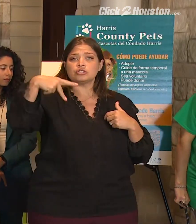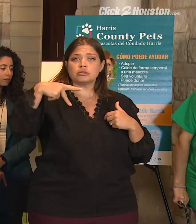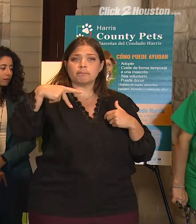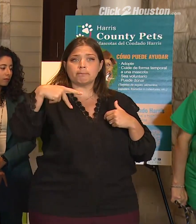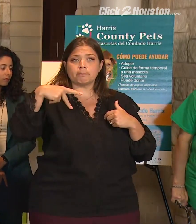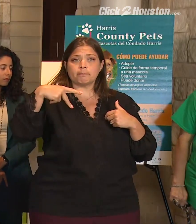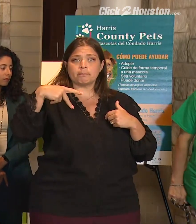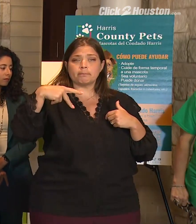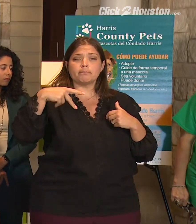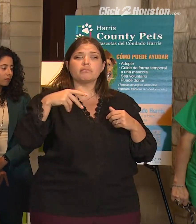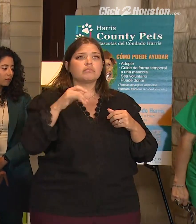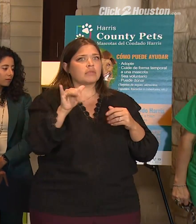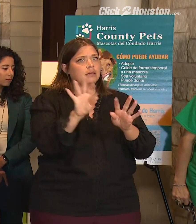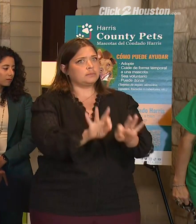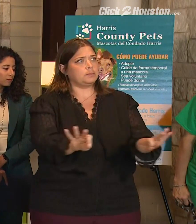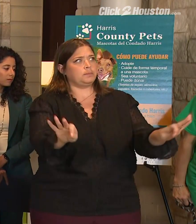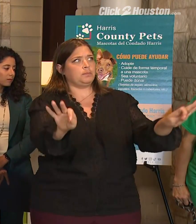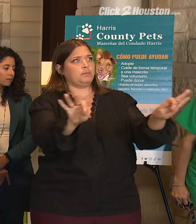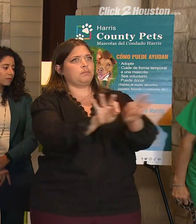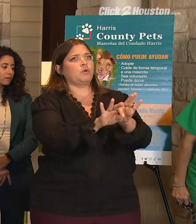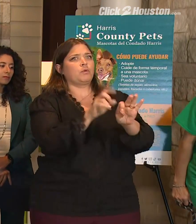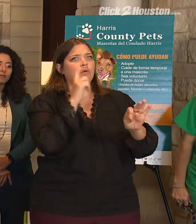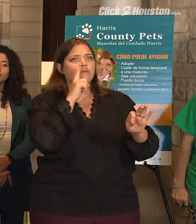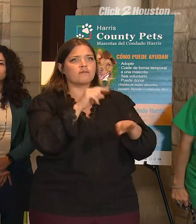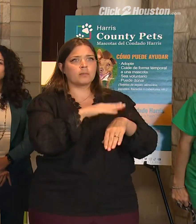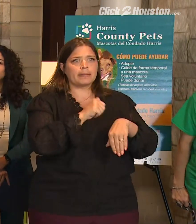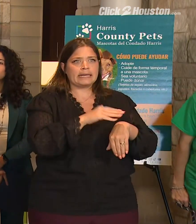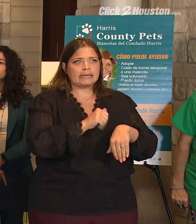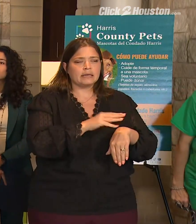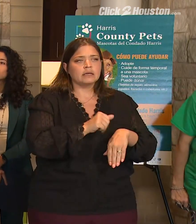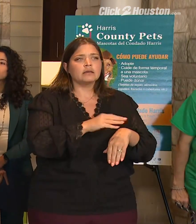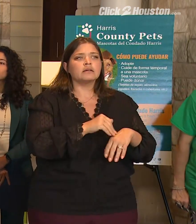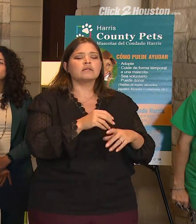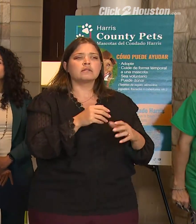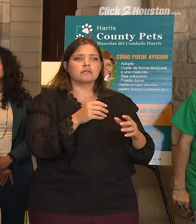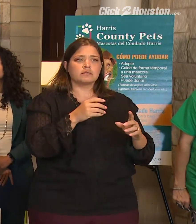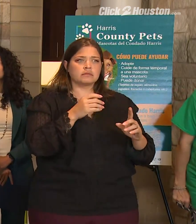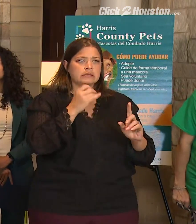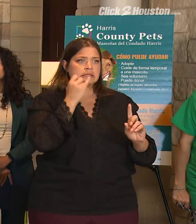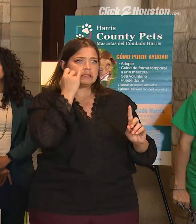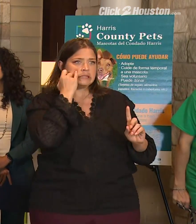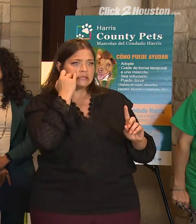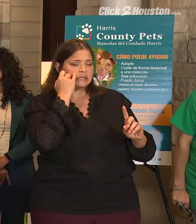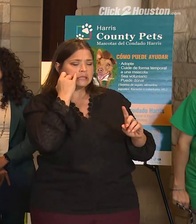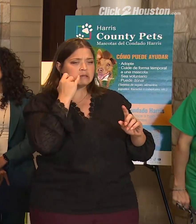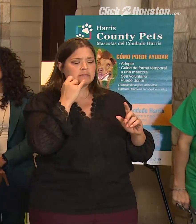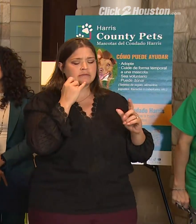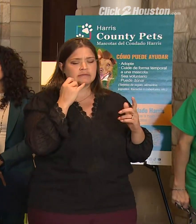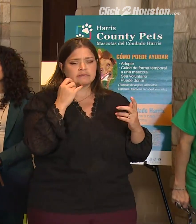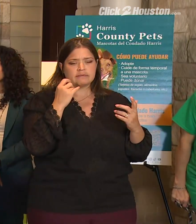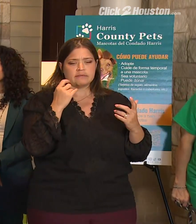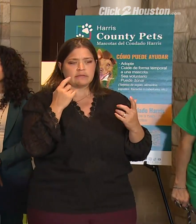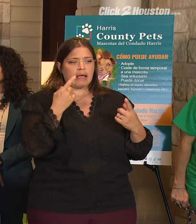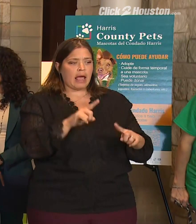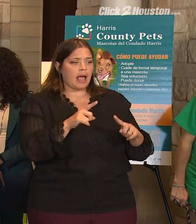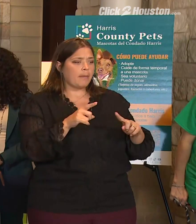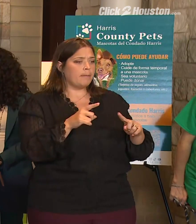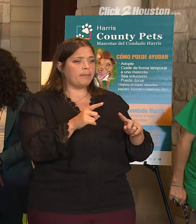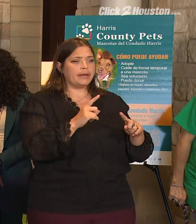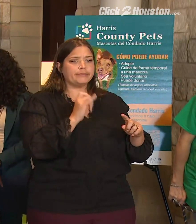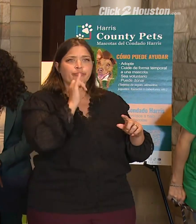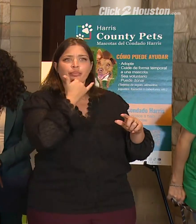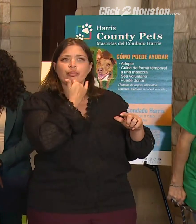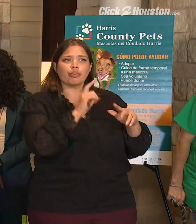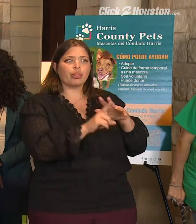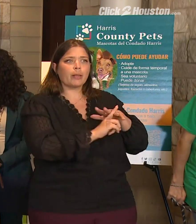That's so critically important, especially if you want to make sure that your furry baby, in case